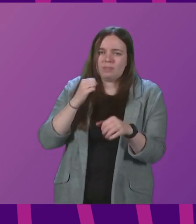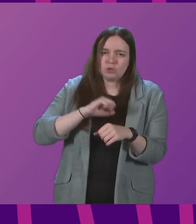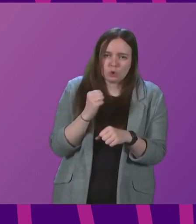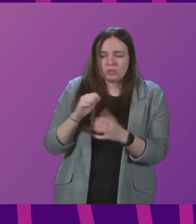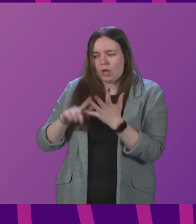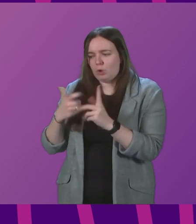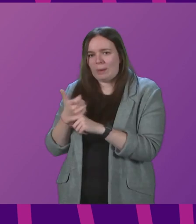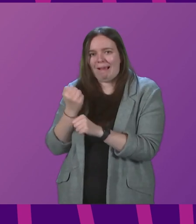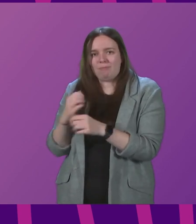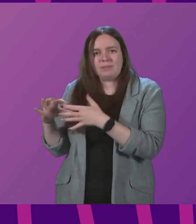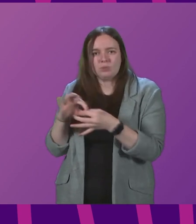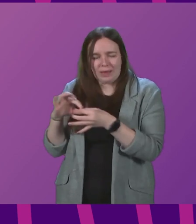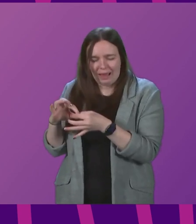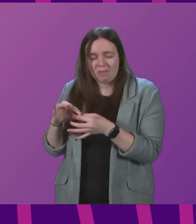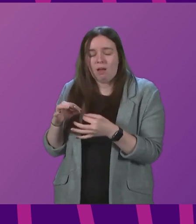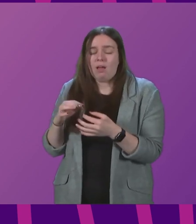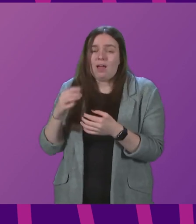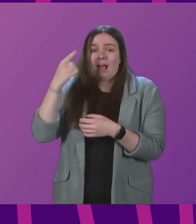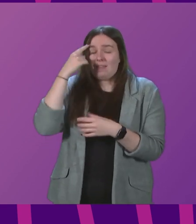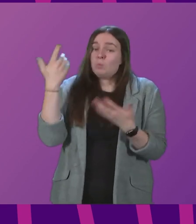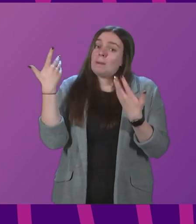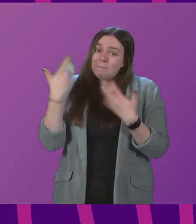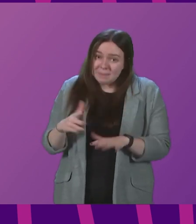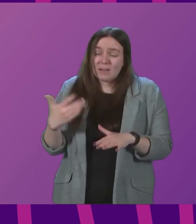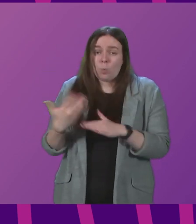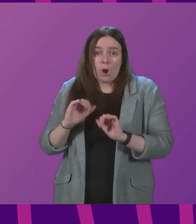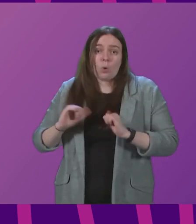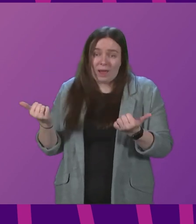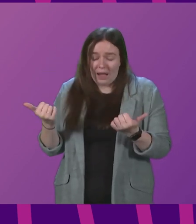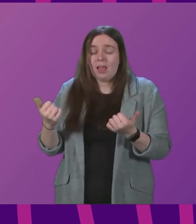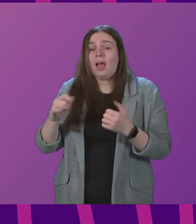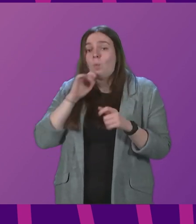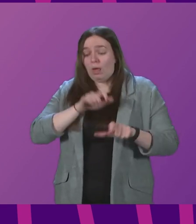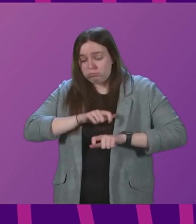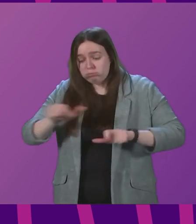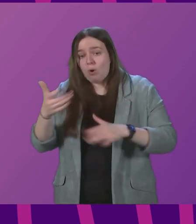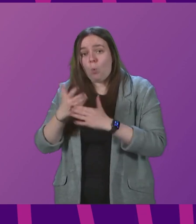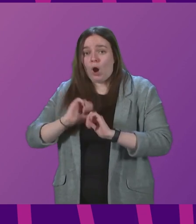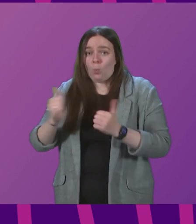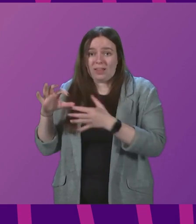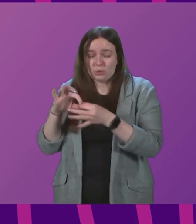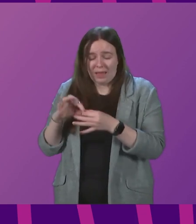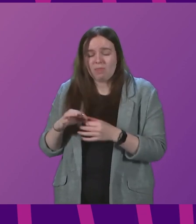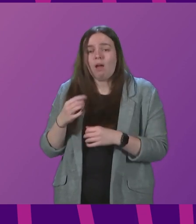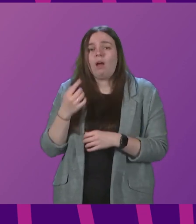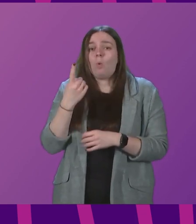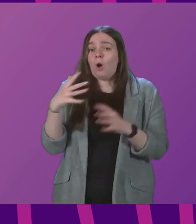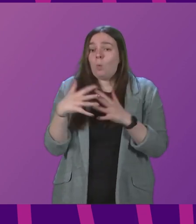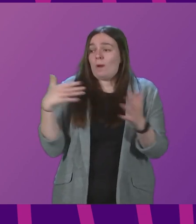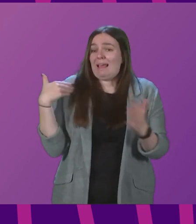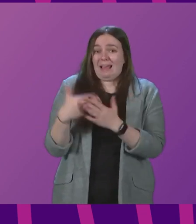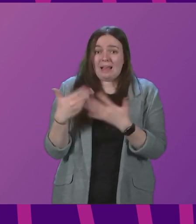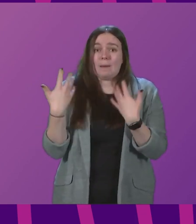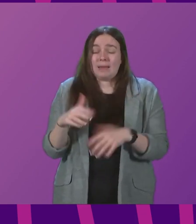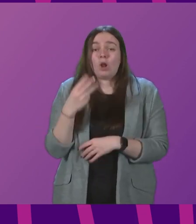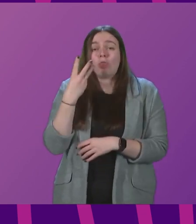working together. I think in many respects we have been and continue to work well together. In the past week and a half, I have taken part in three